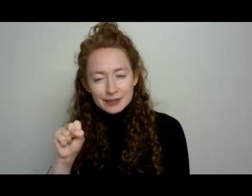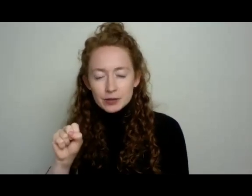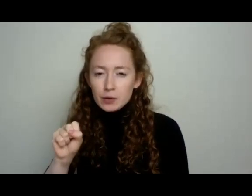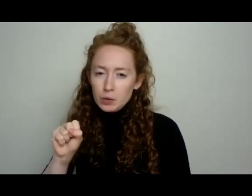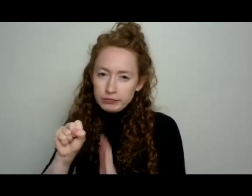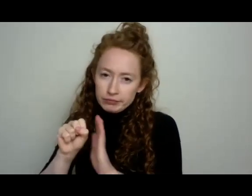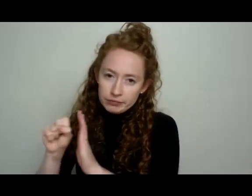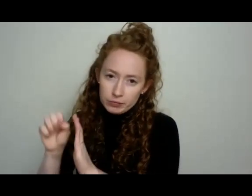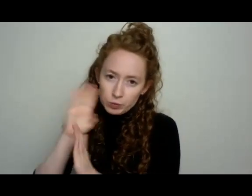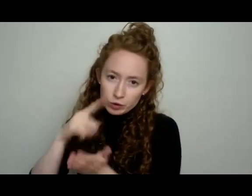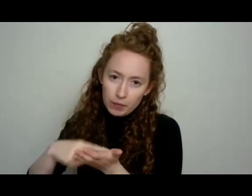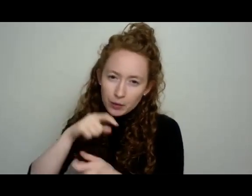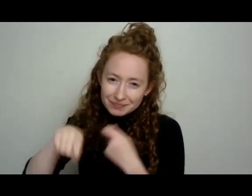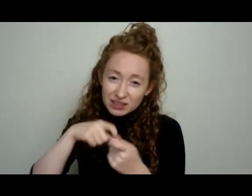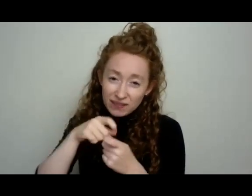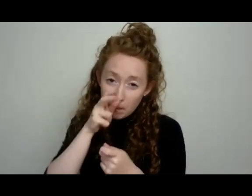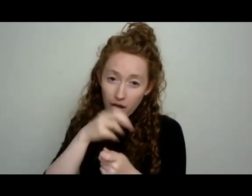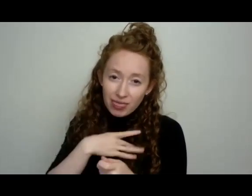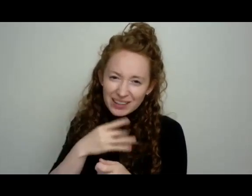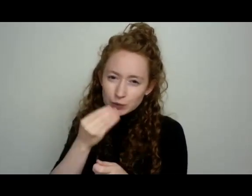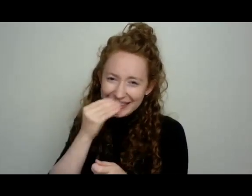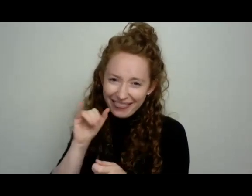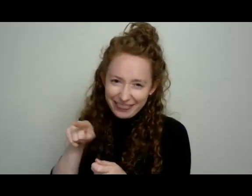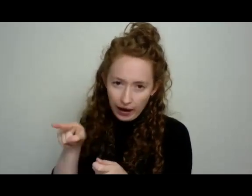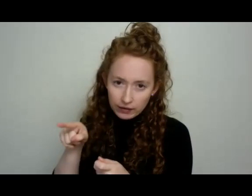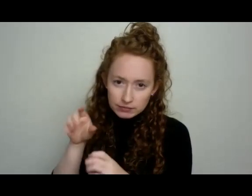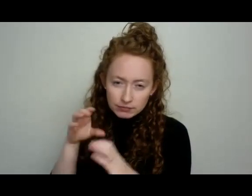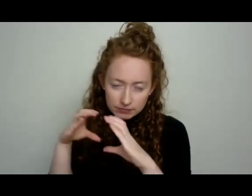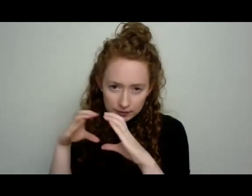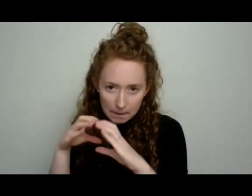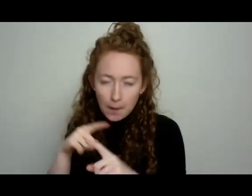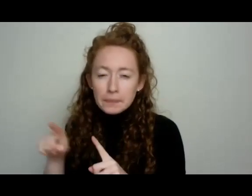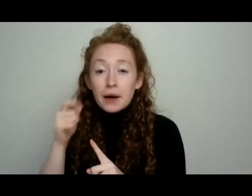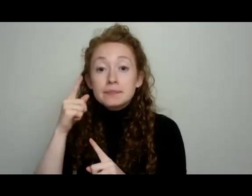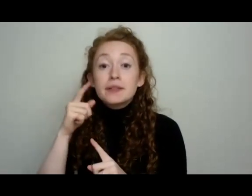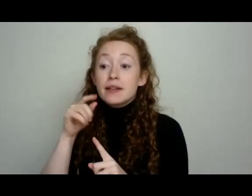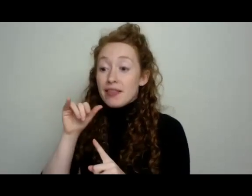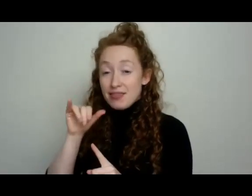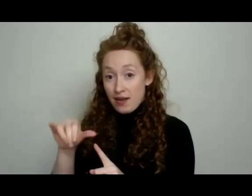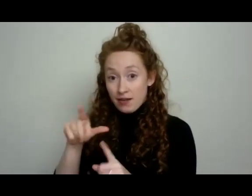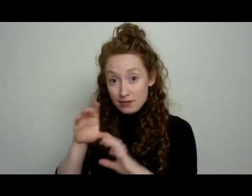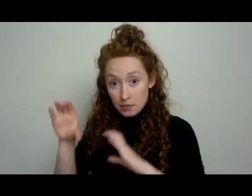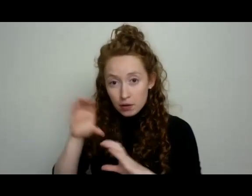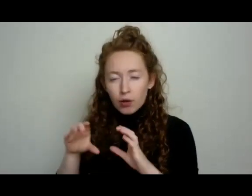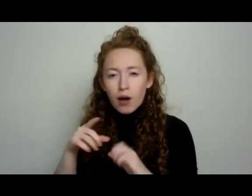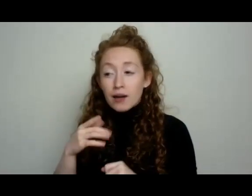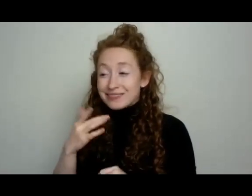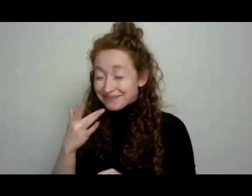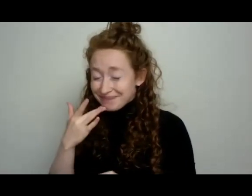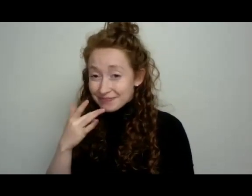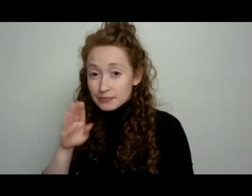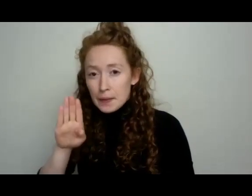how much they love cucurbitacin. But this cucurbitacin is a really bitter compound.